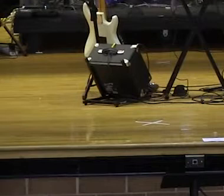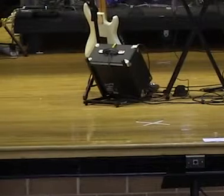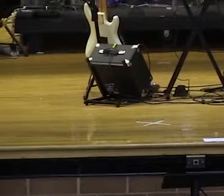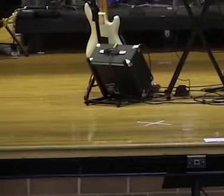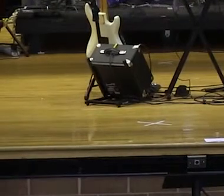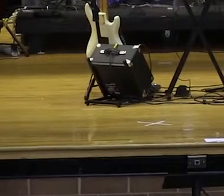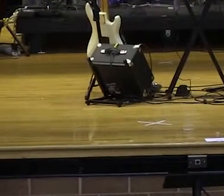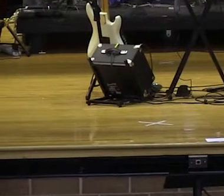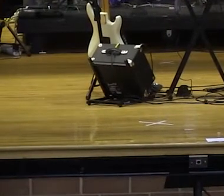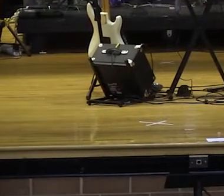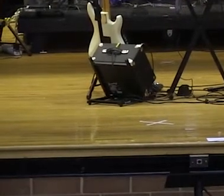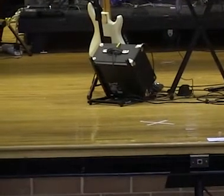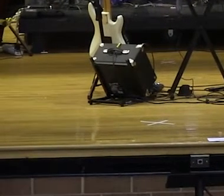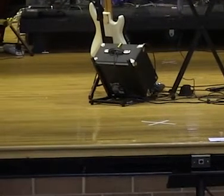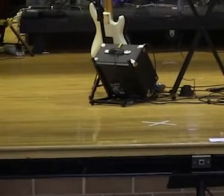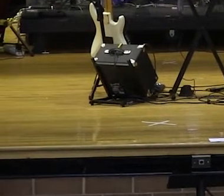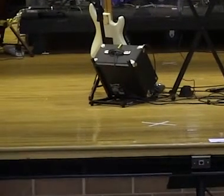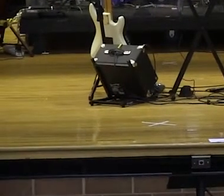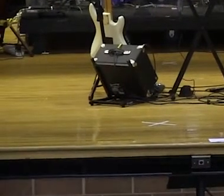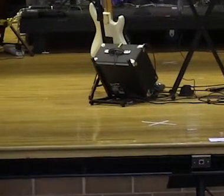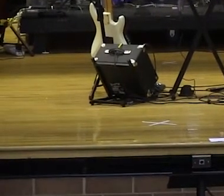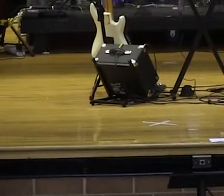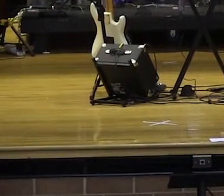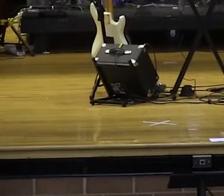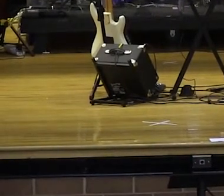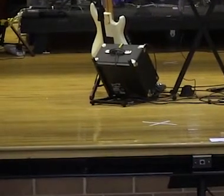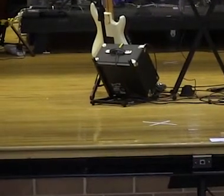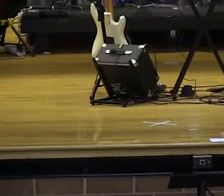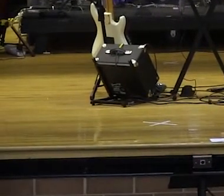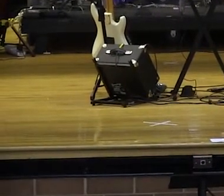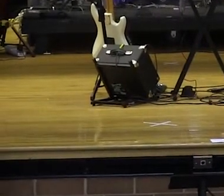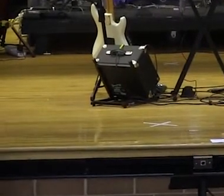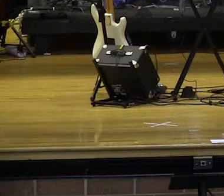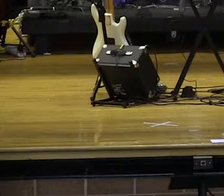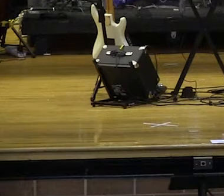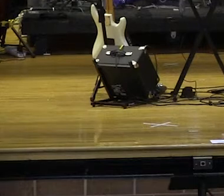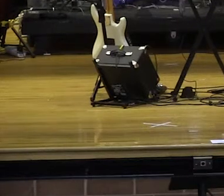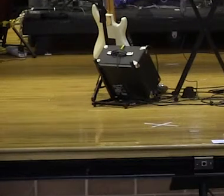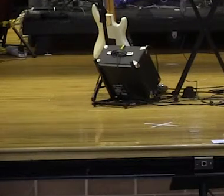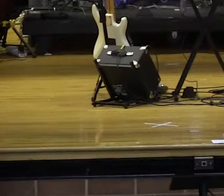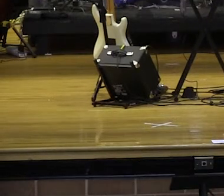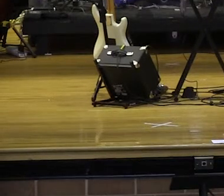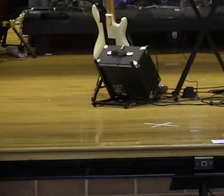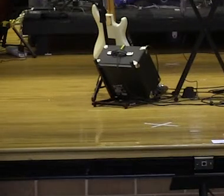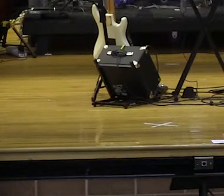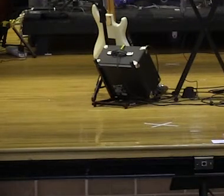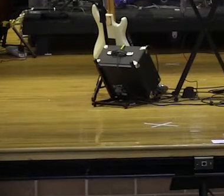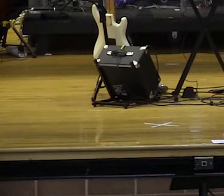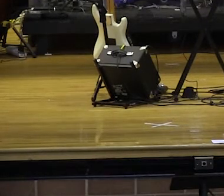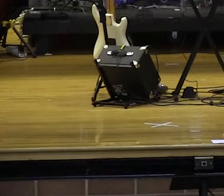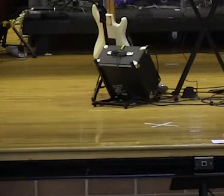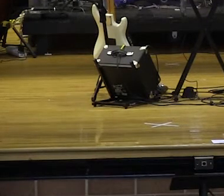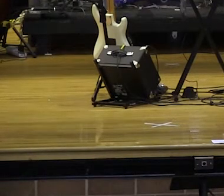not for common use. That tithe is God. How many people know when you